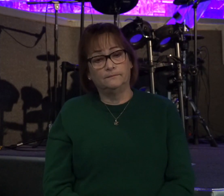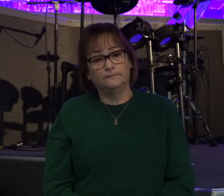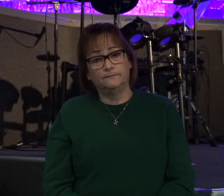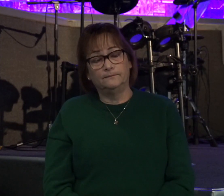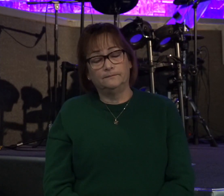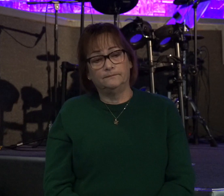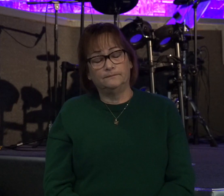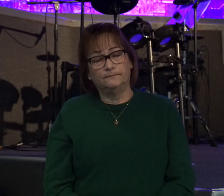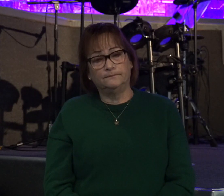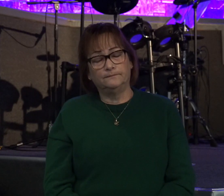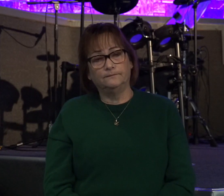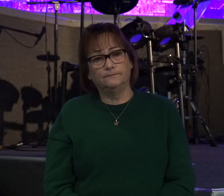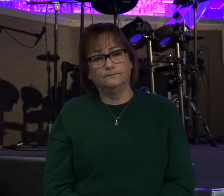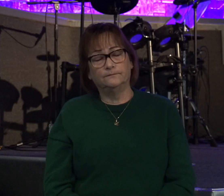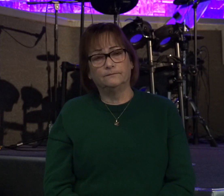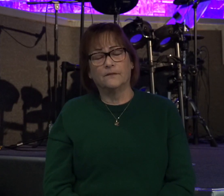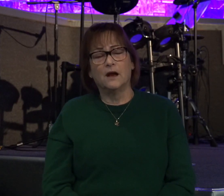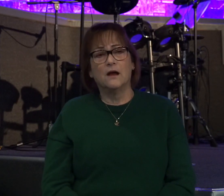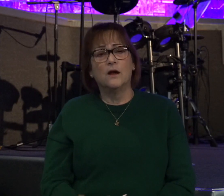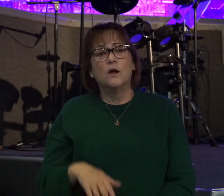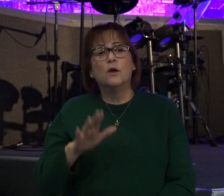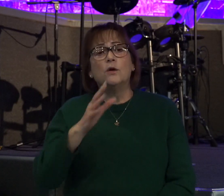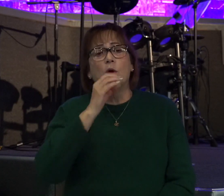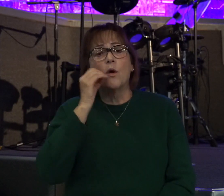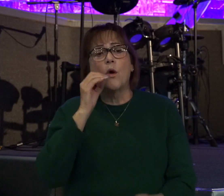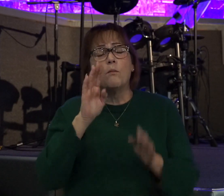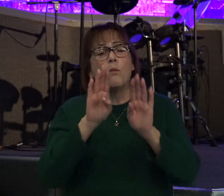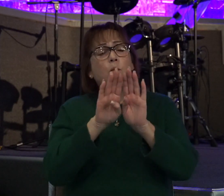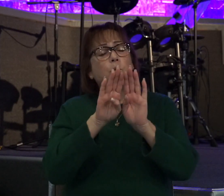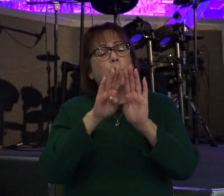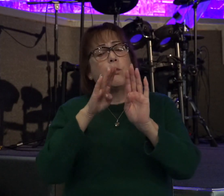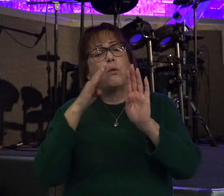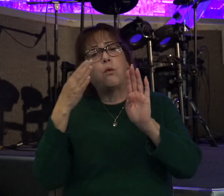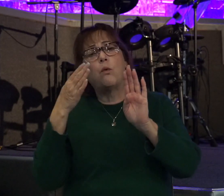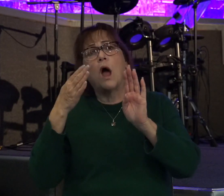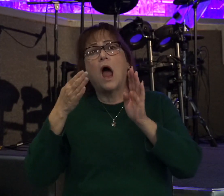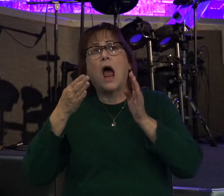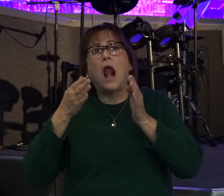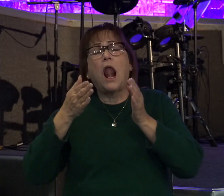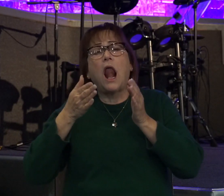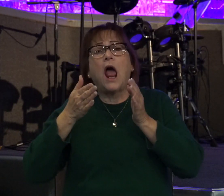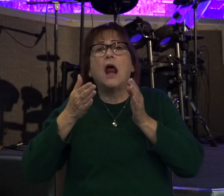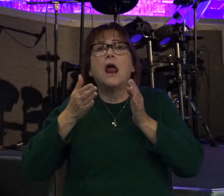Open the doors of your home to God. Allow him to fill your home and your life with himself.